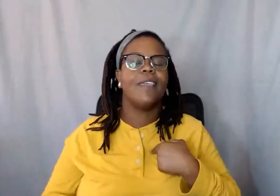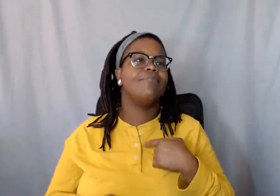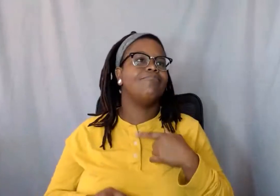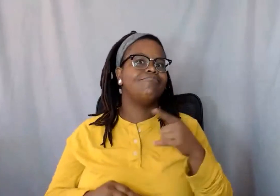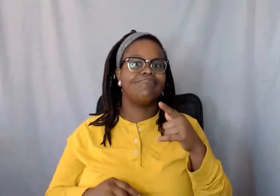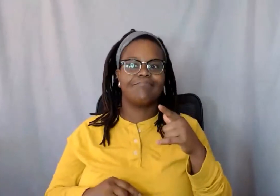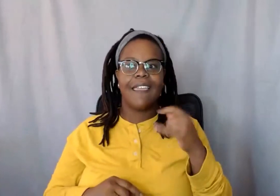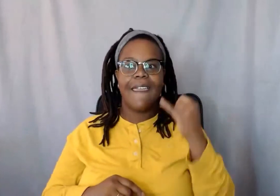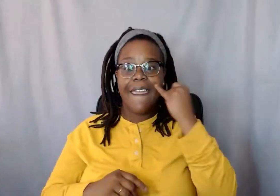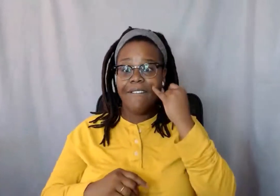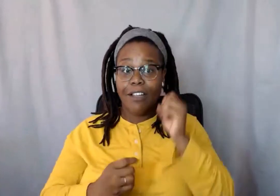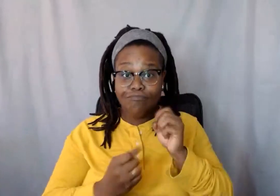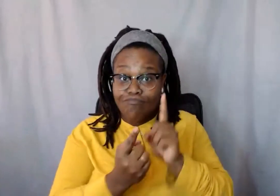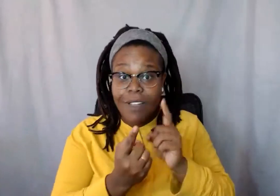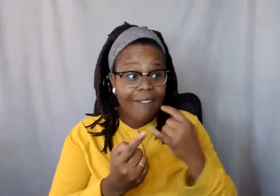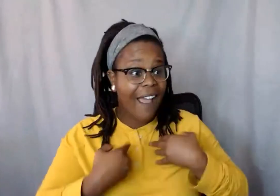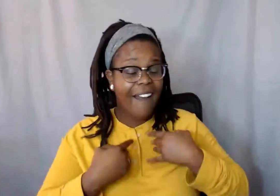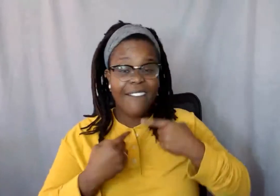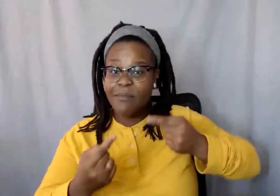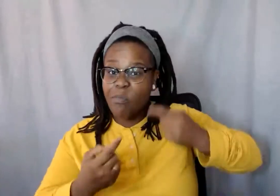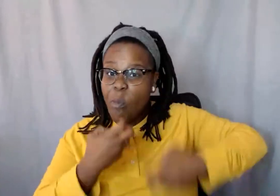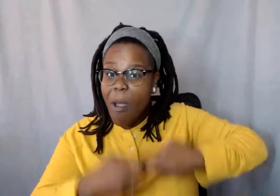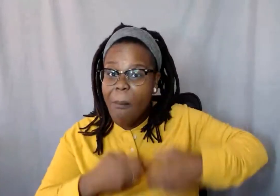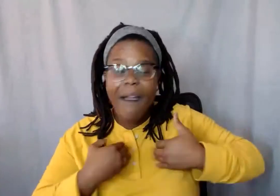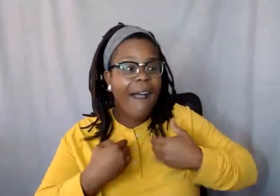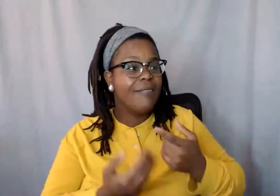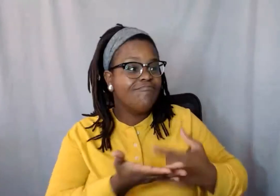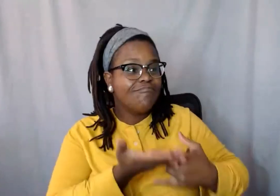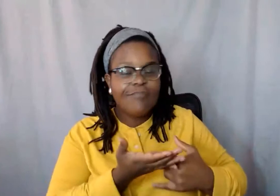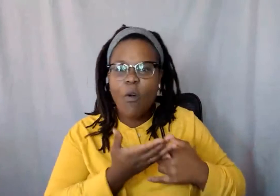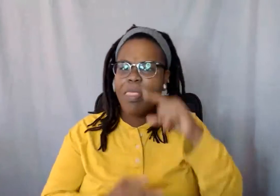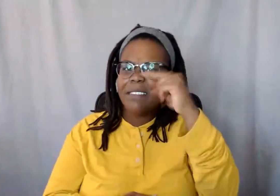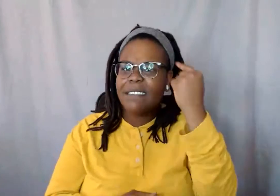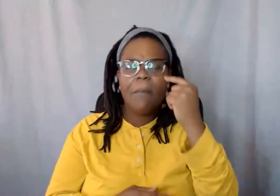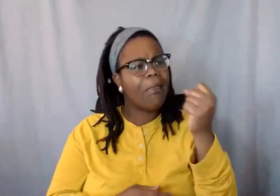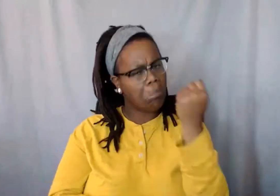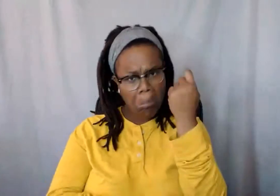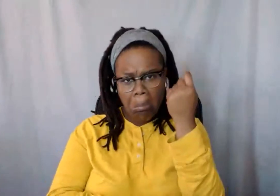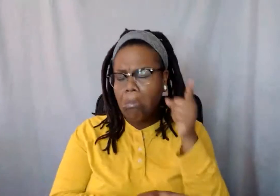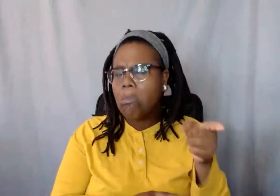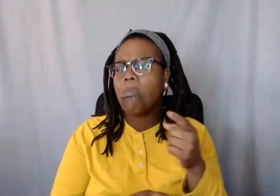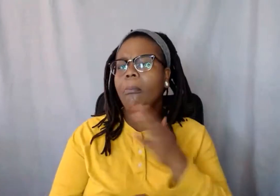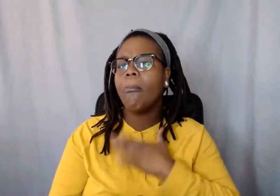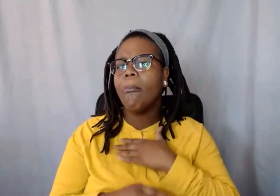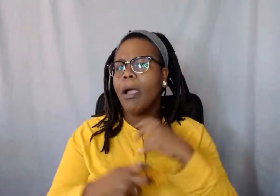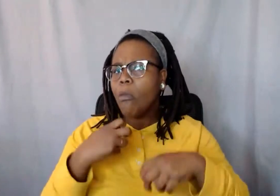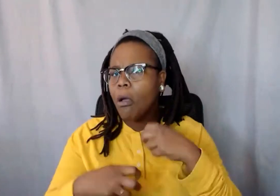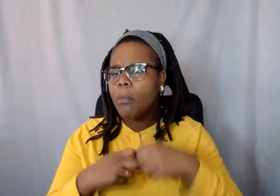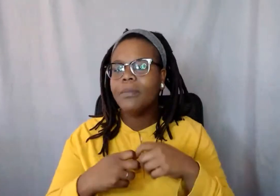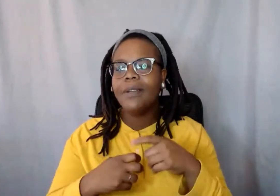through a lot of like issues during the summer, my professor, was taking the summer where I was very understanding and willing to actually like, it takes my time to actually